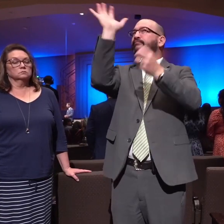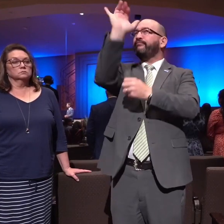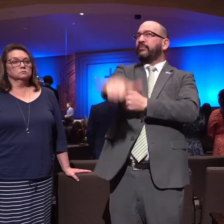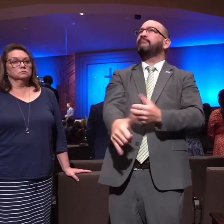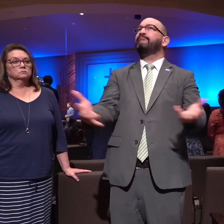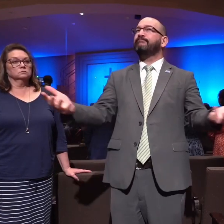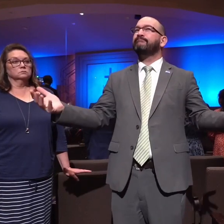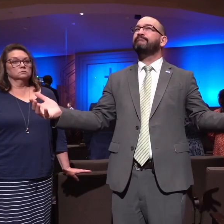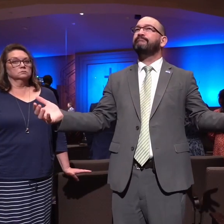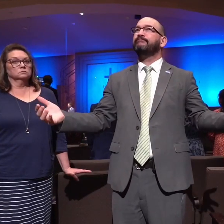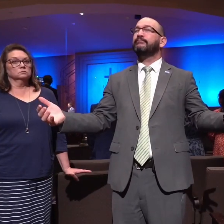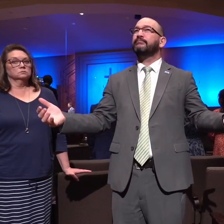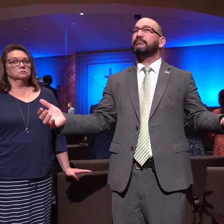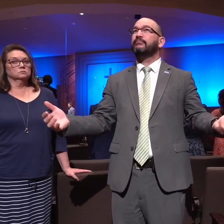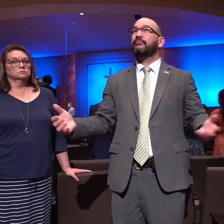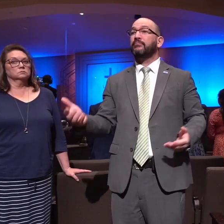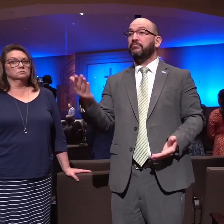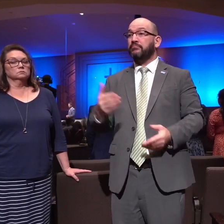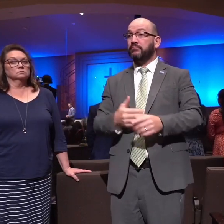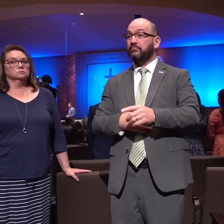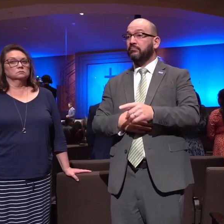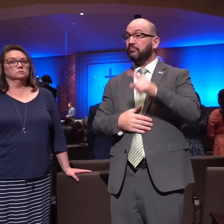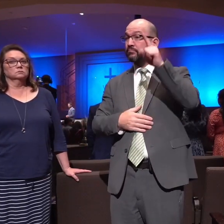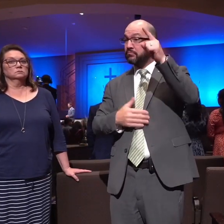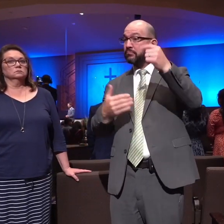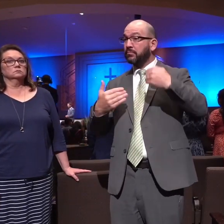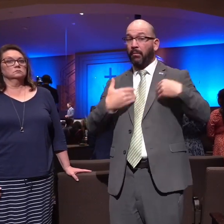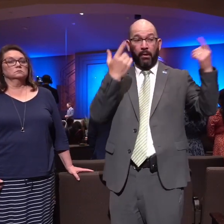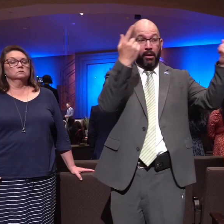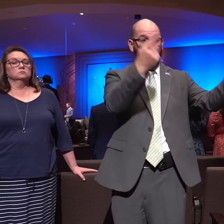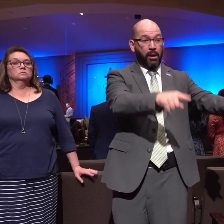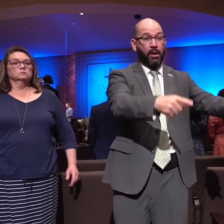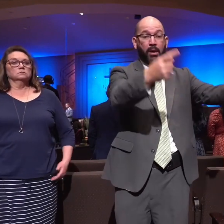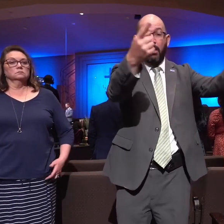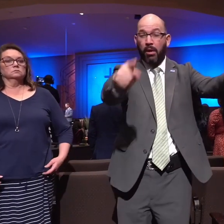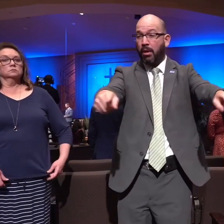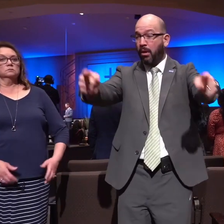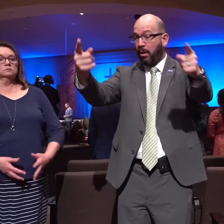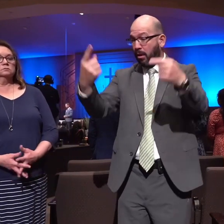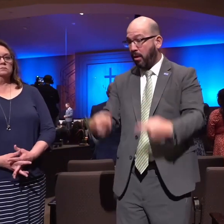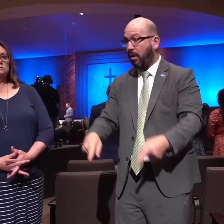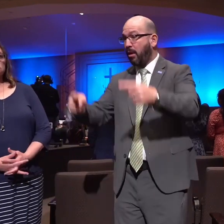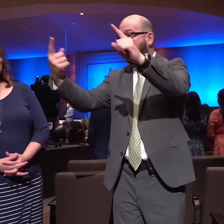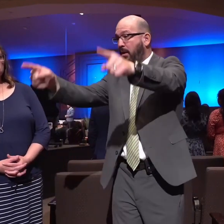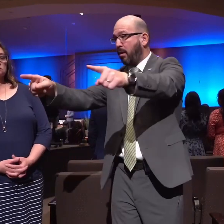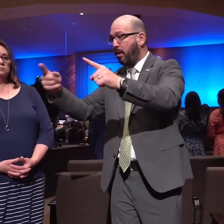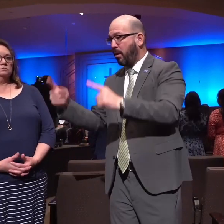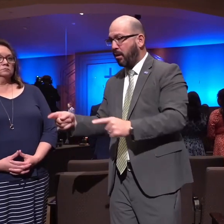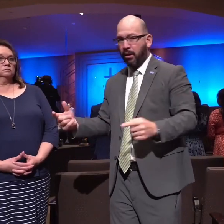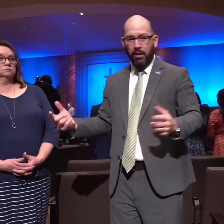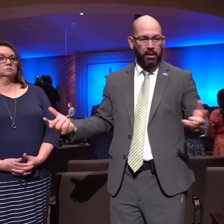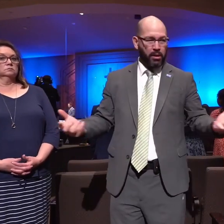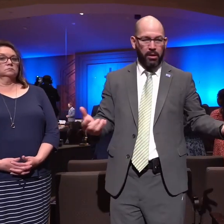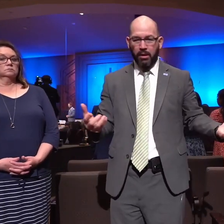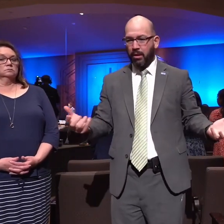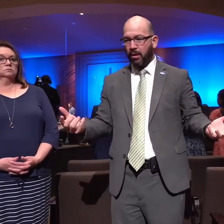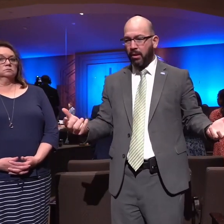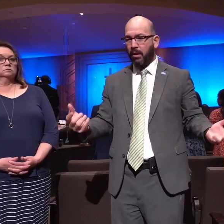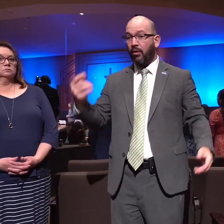god may have all these circumstances all these uncomfortable surroundings because he longs